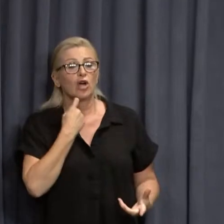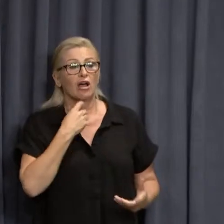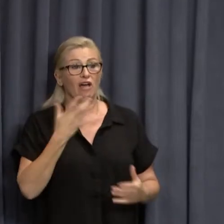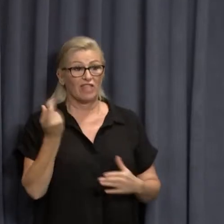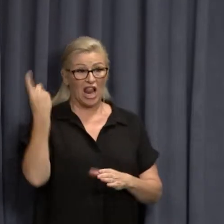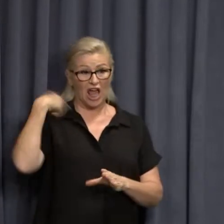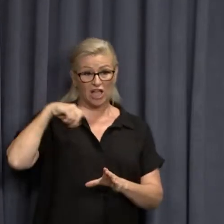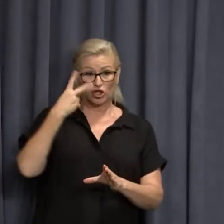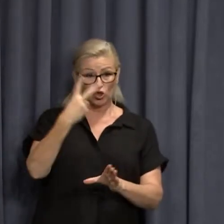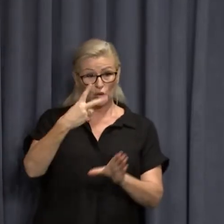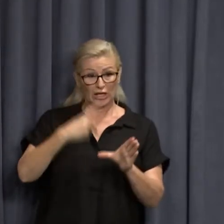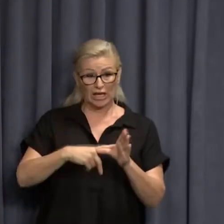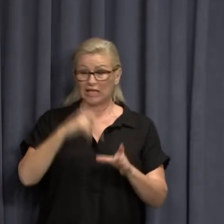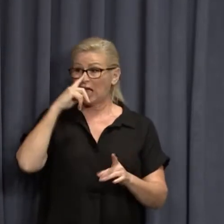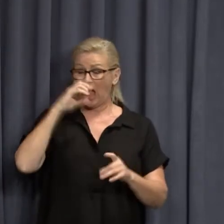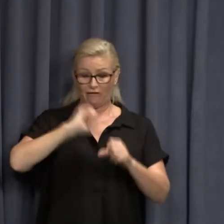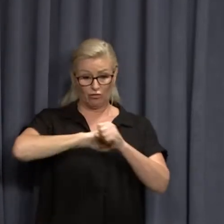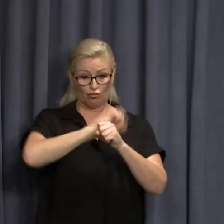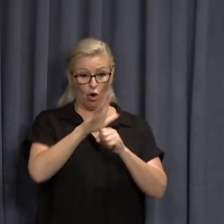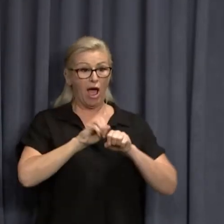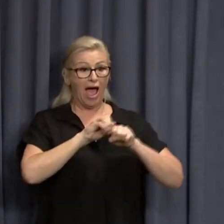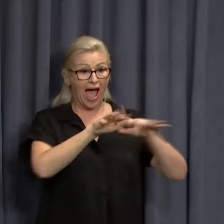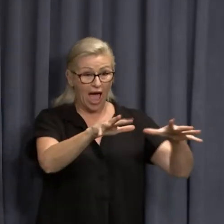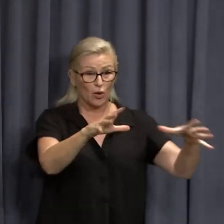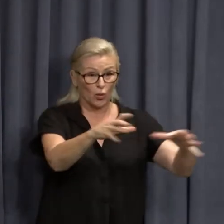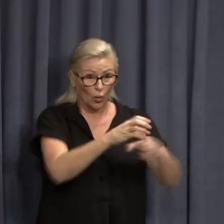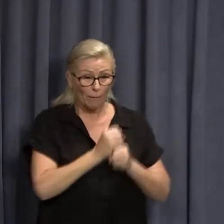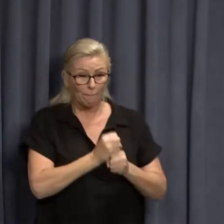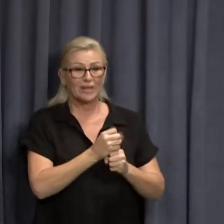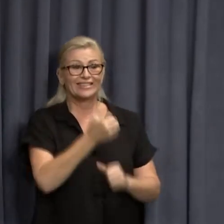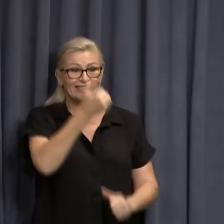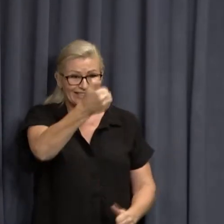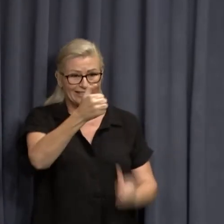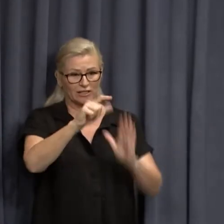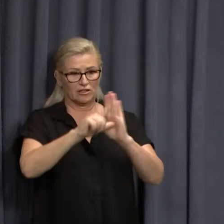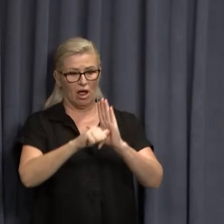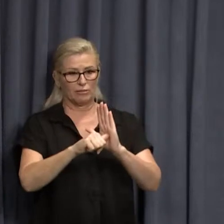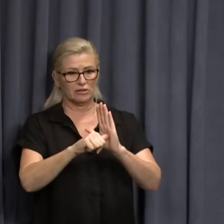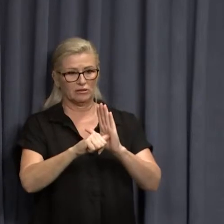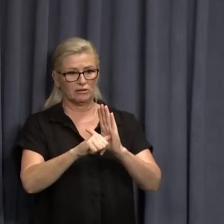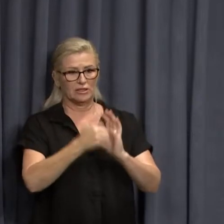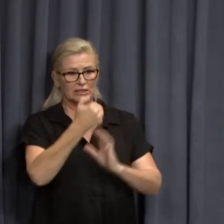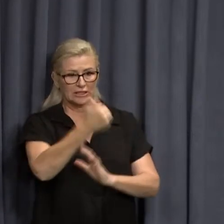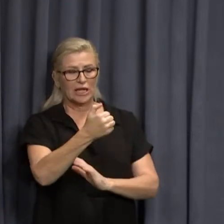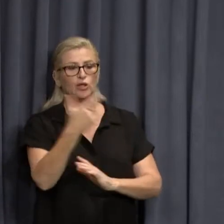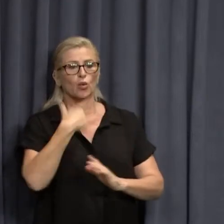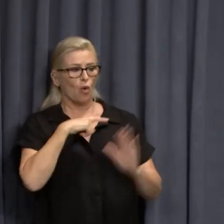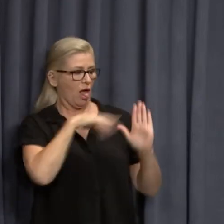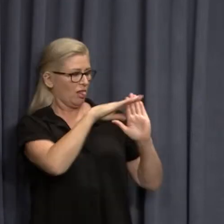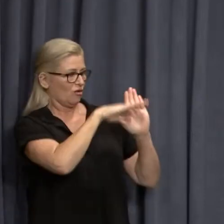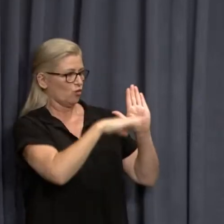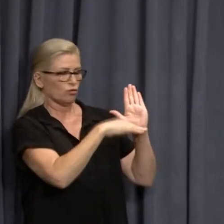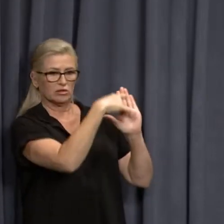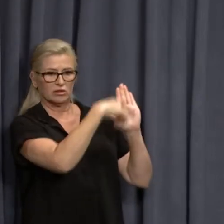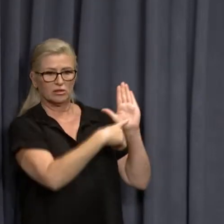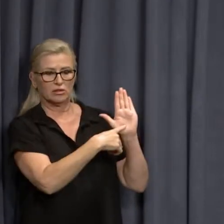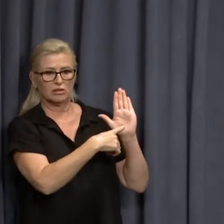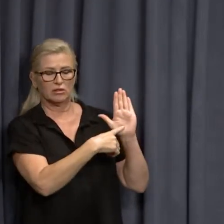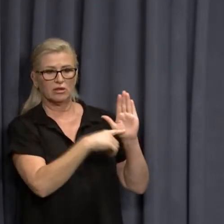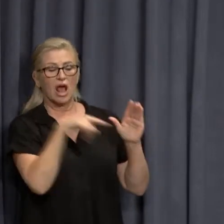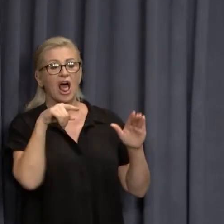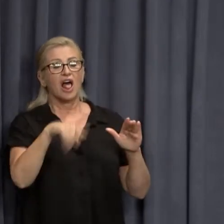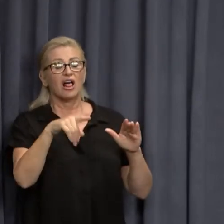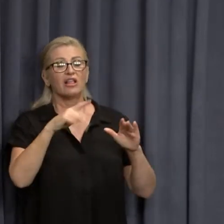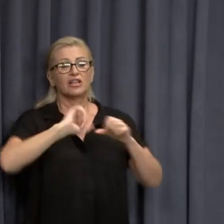we've eliminated the virus on around six occasions. Six. Because of the measures we put in place. This is the Omicron